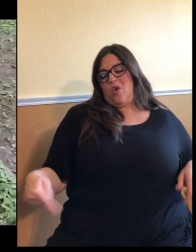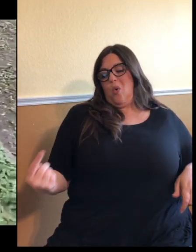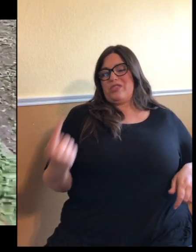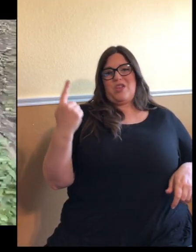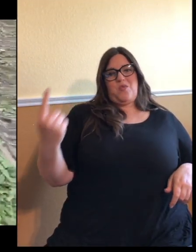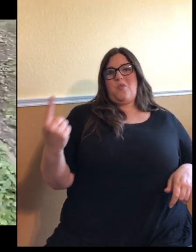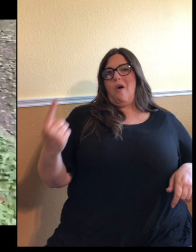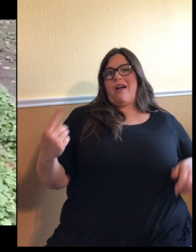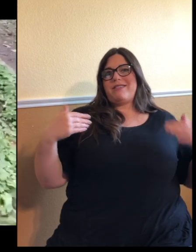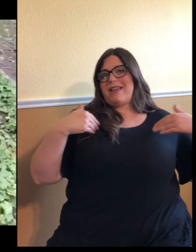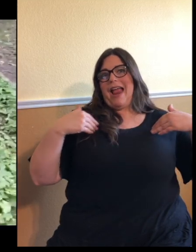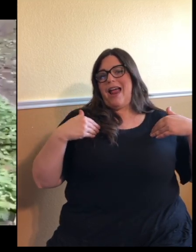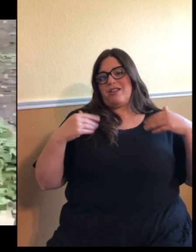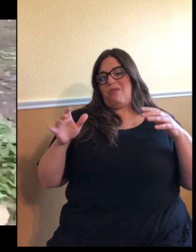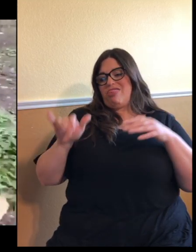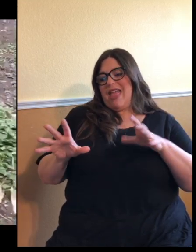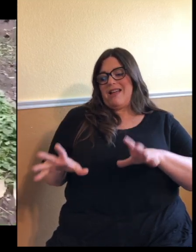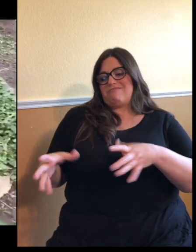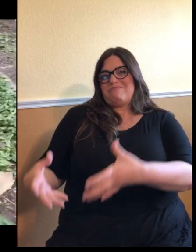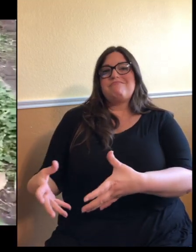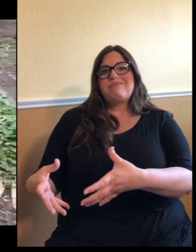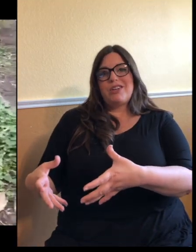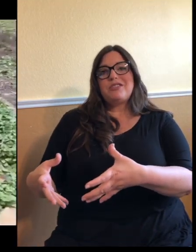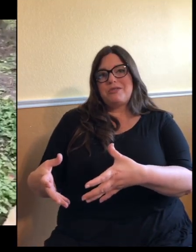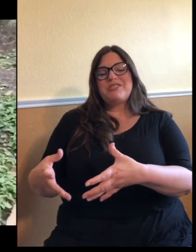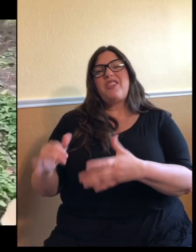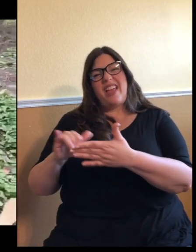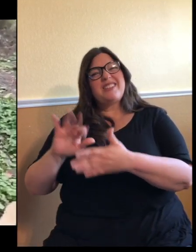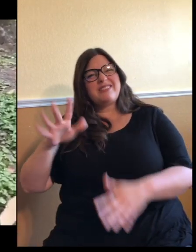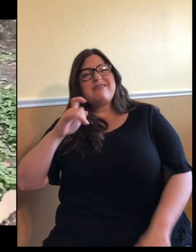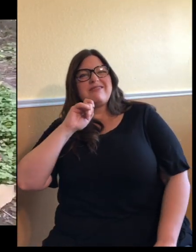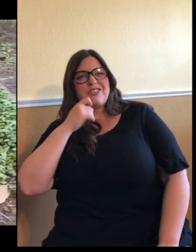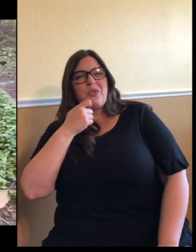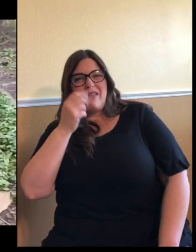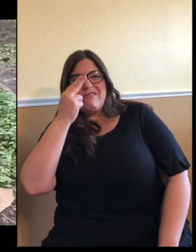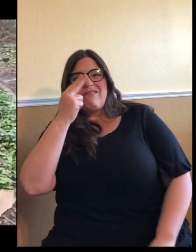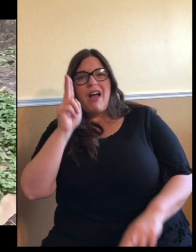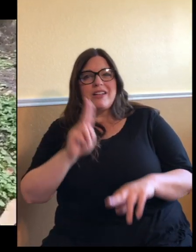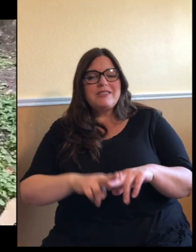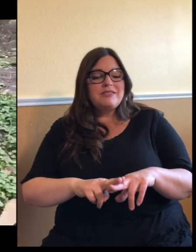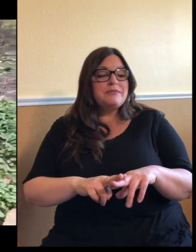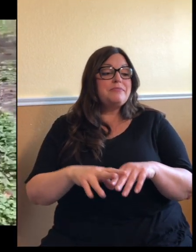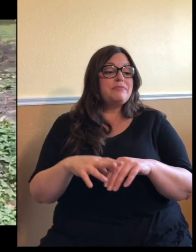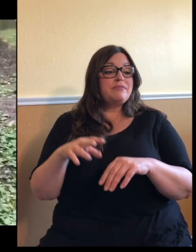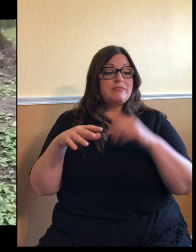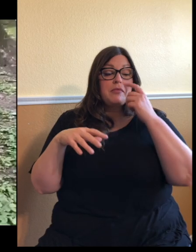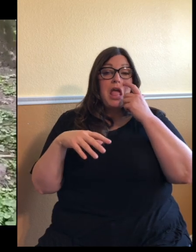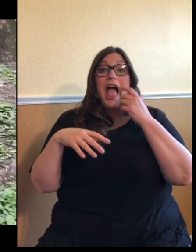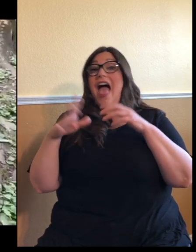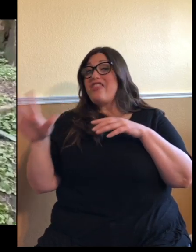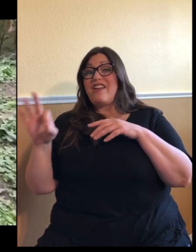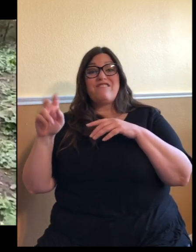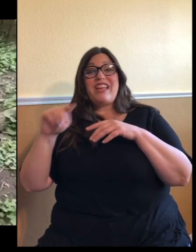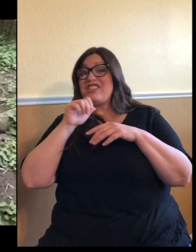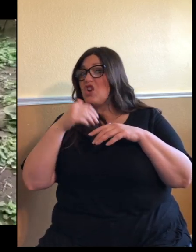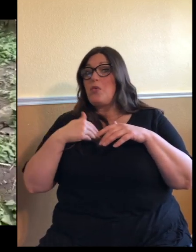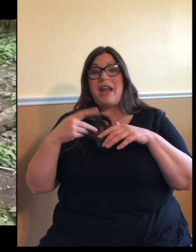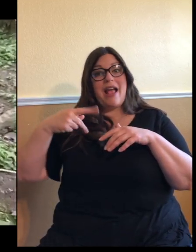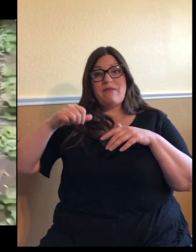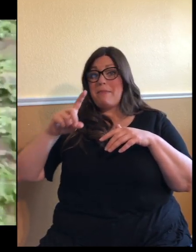panda species, which is kind of fun. I don't know I said this at bottom. Their feet do not have pads like a dog or cat. It's all fur. It's